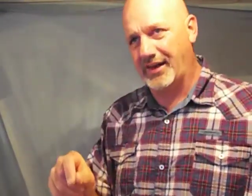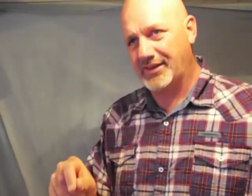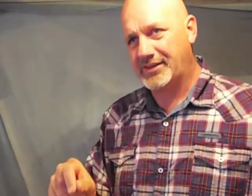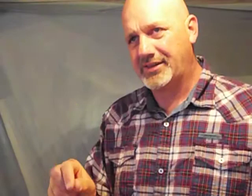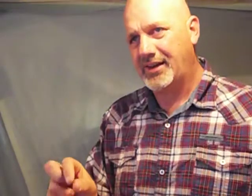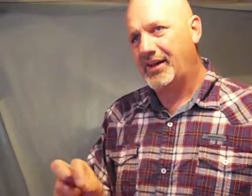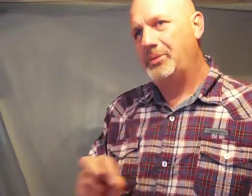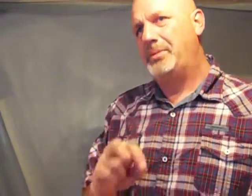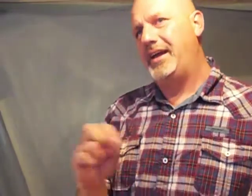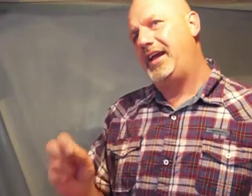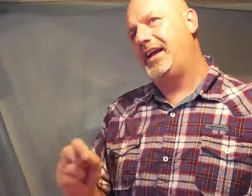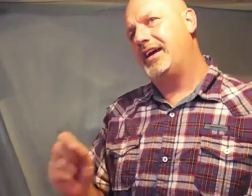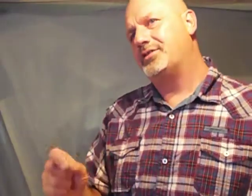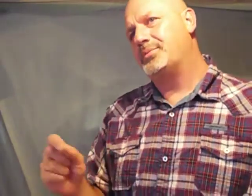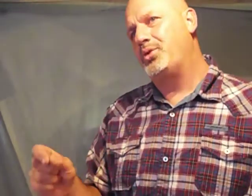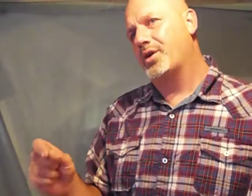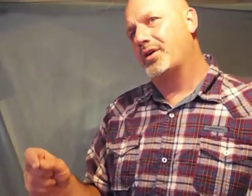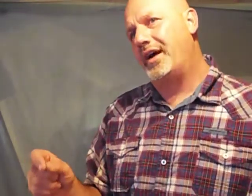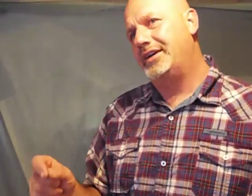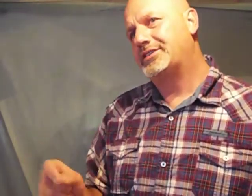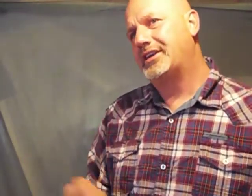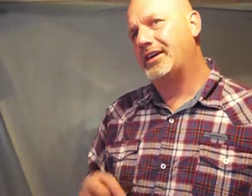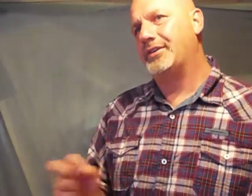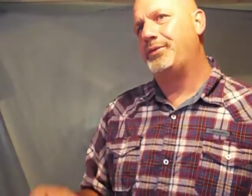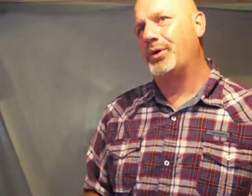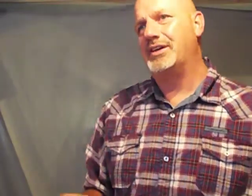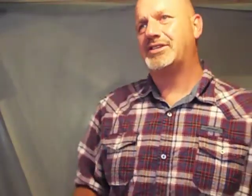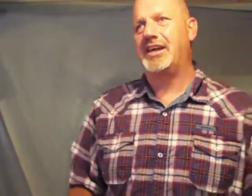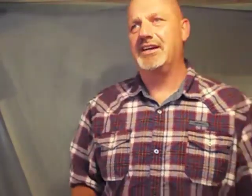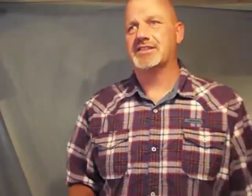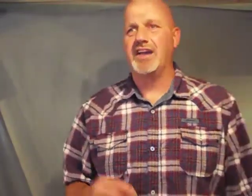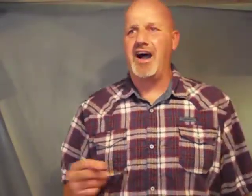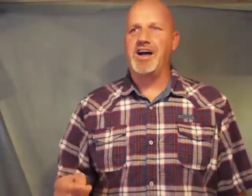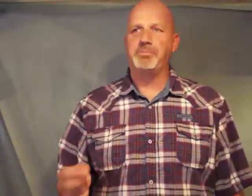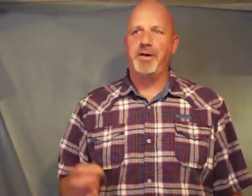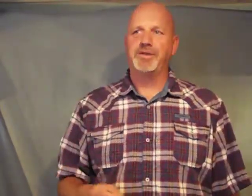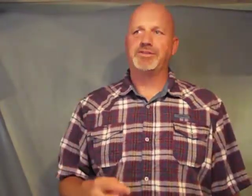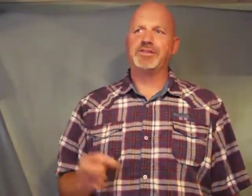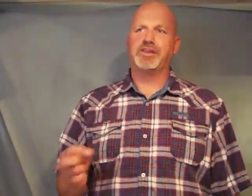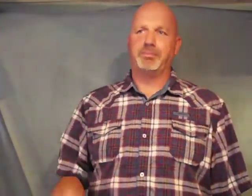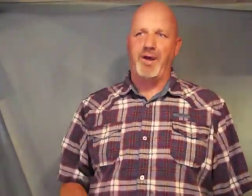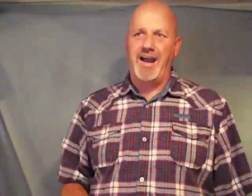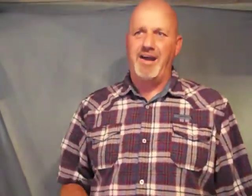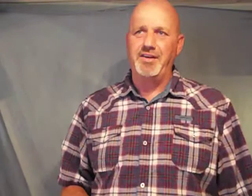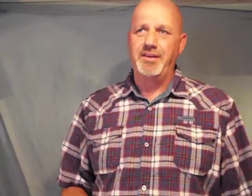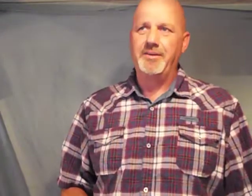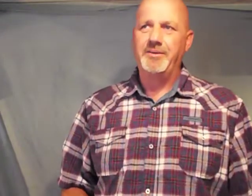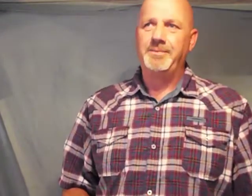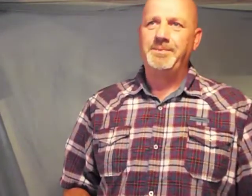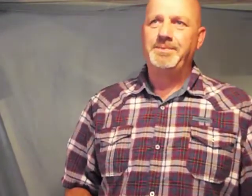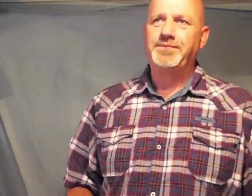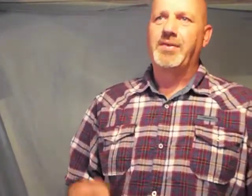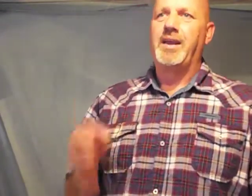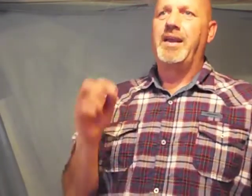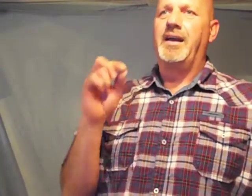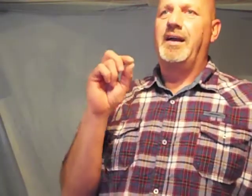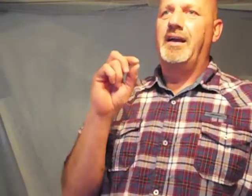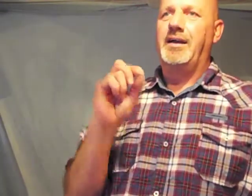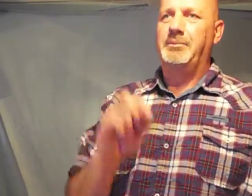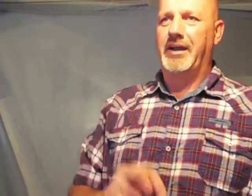us but he gives more grace therefore it says God opposes the proud but